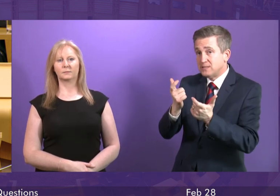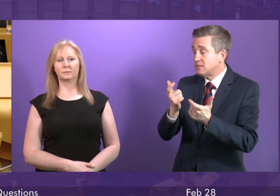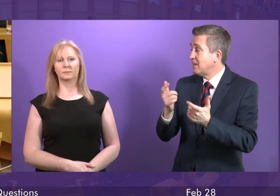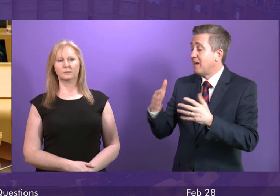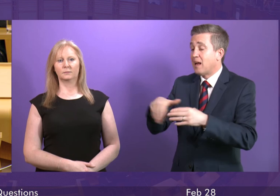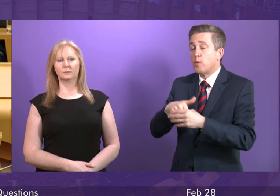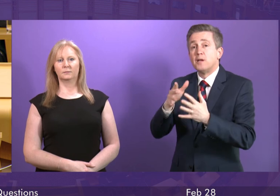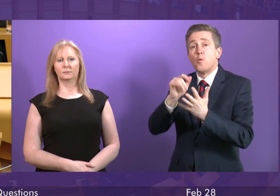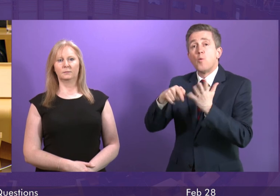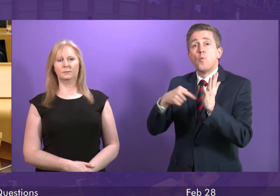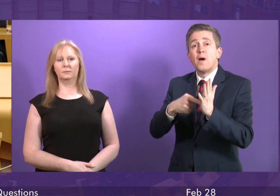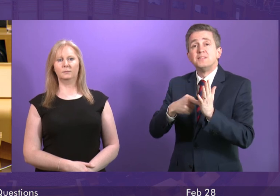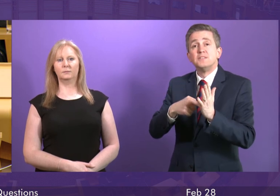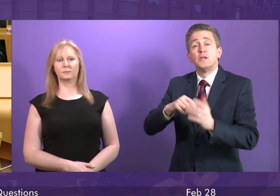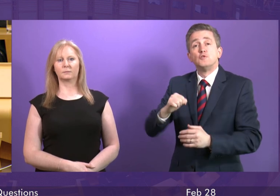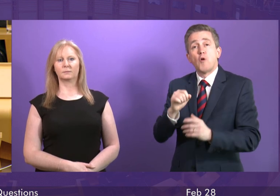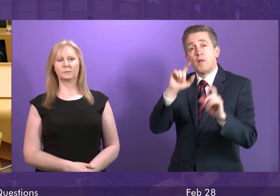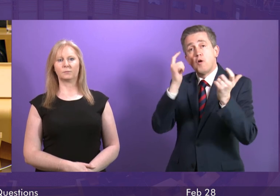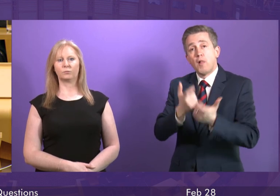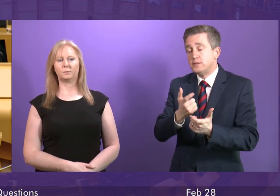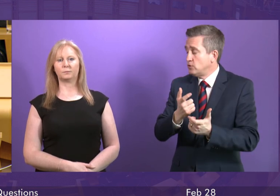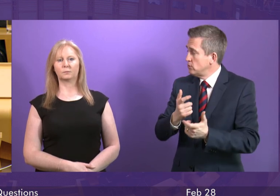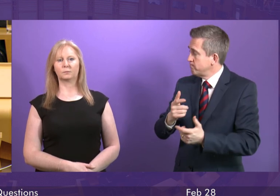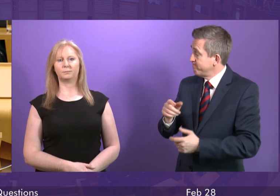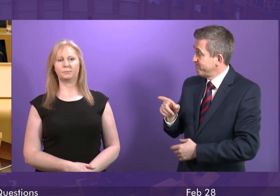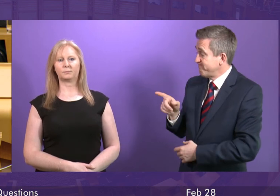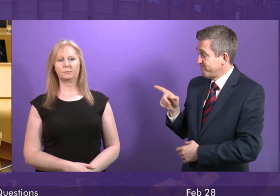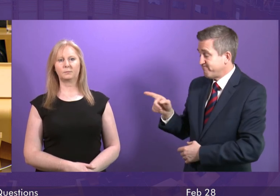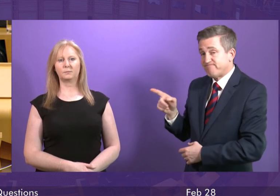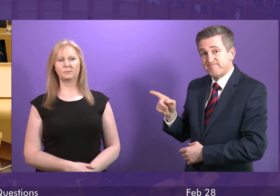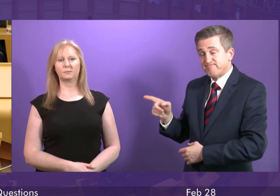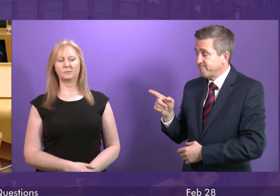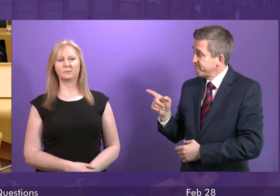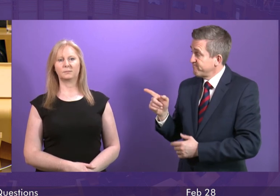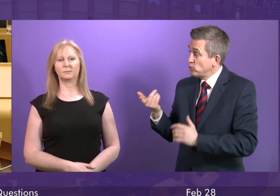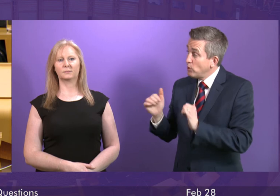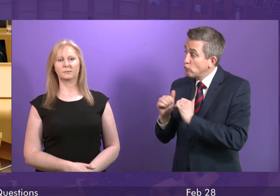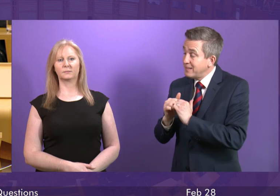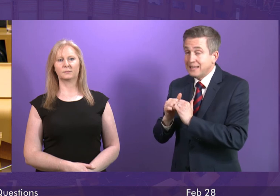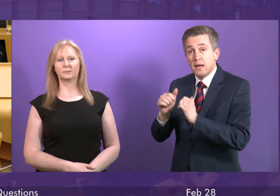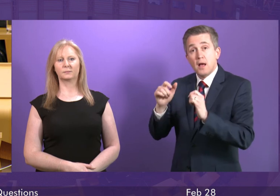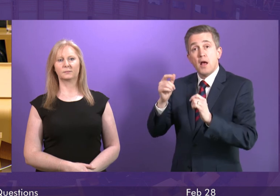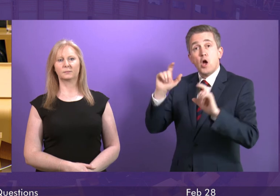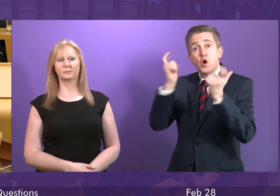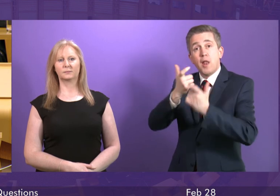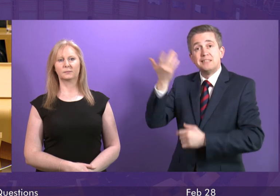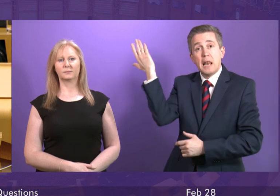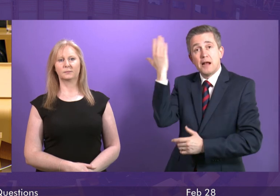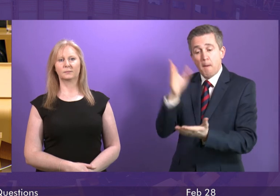that covers my own constituency. So would the First Minister agree that the pay claim made by college lecturers is entirely in keeping